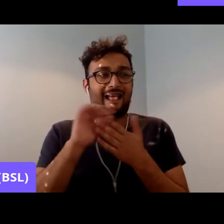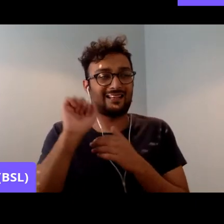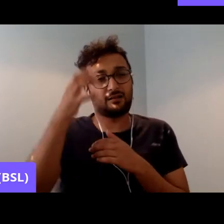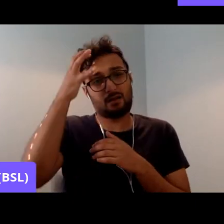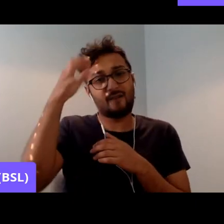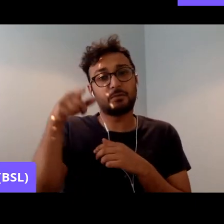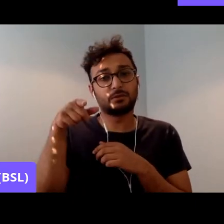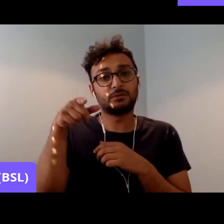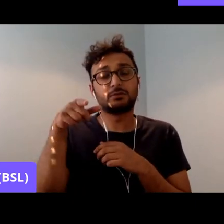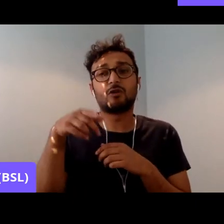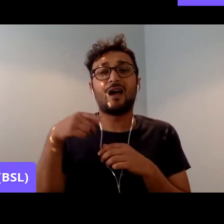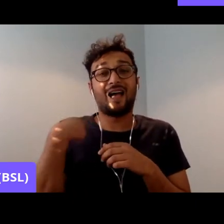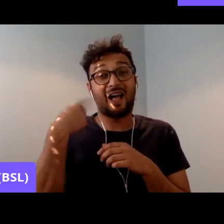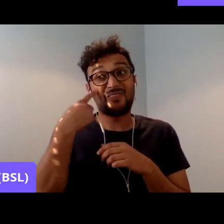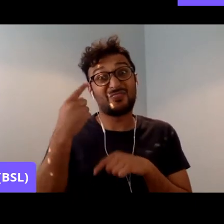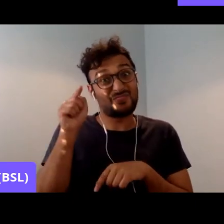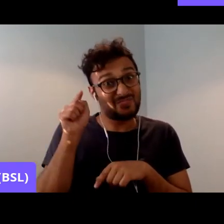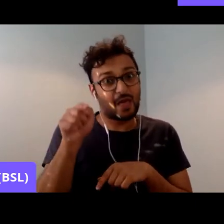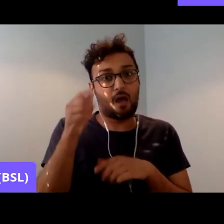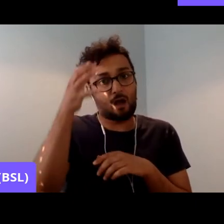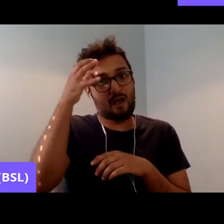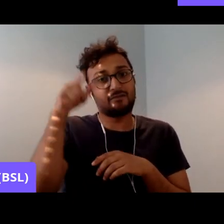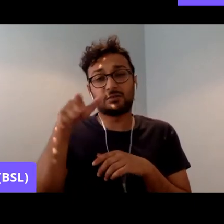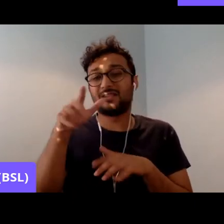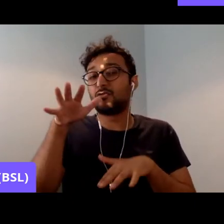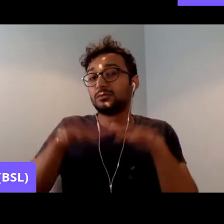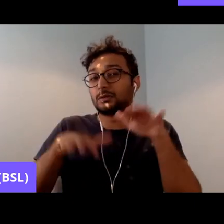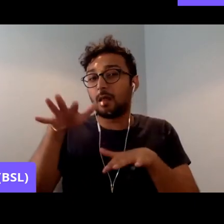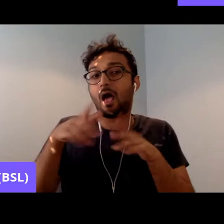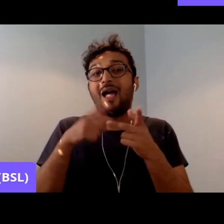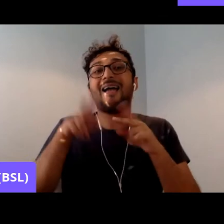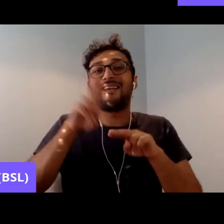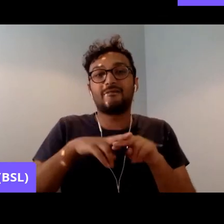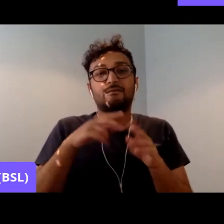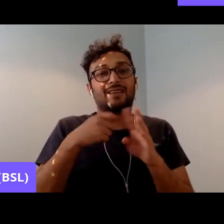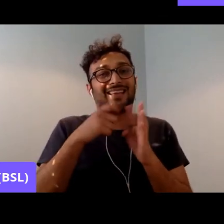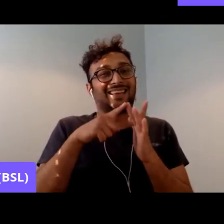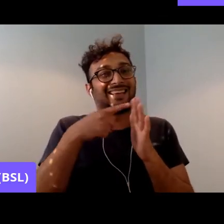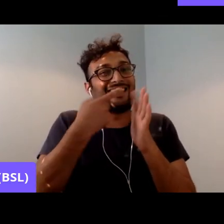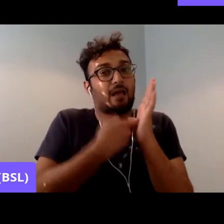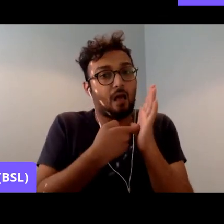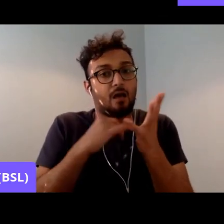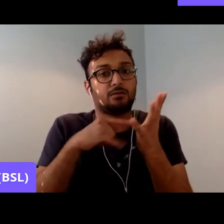I think, very similar to what we would see if Keir Starmer came into power.